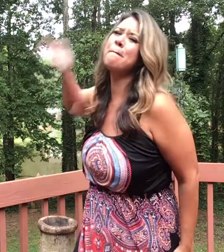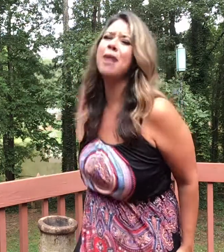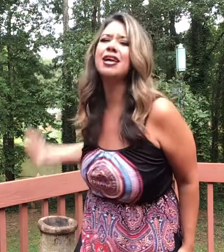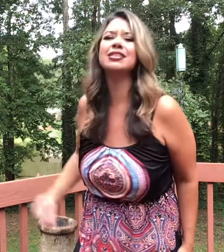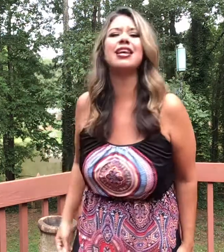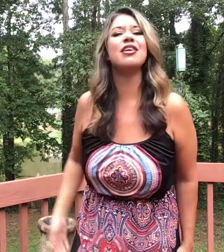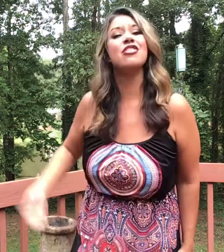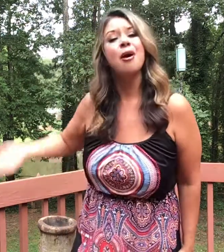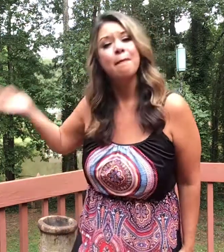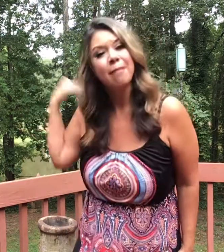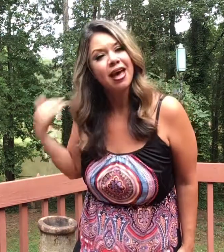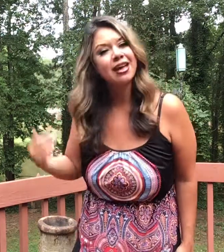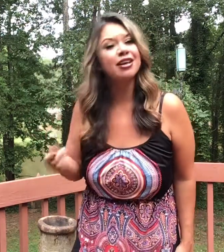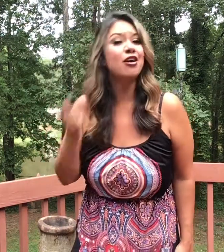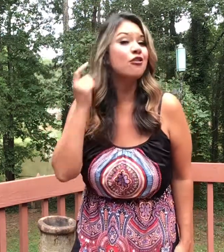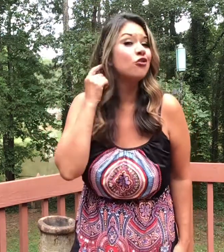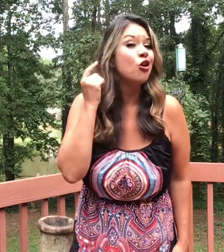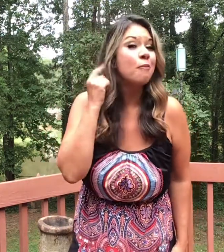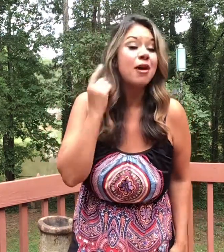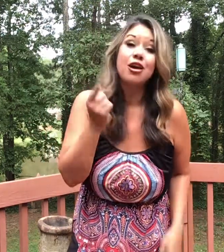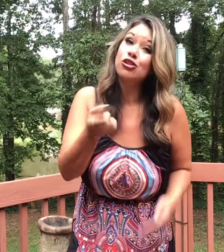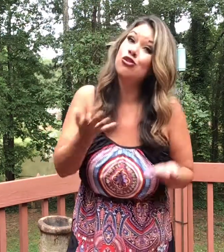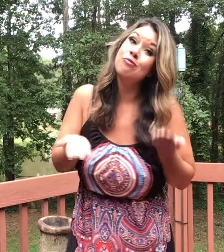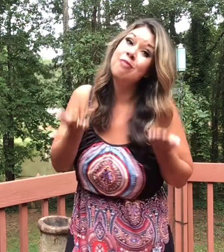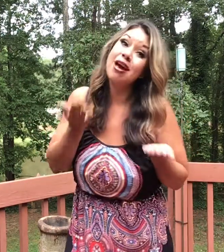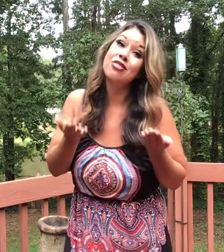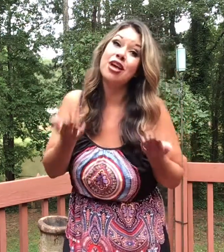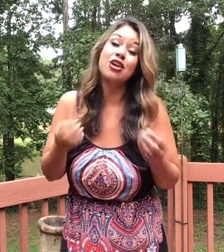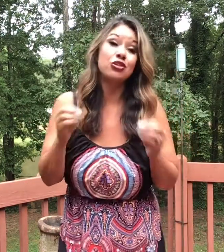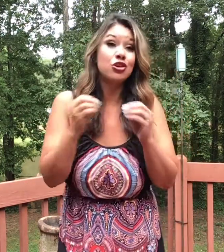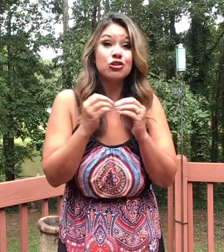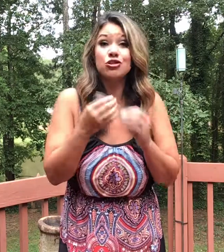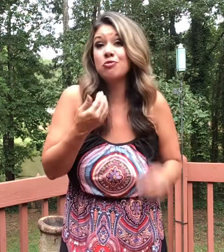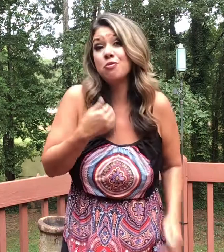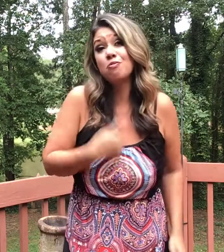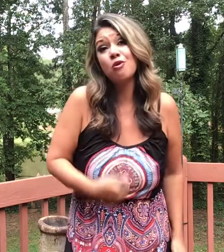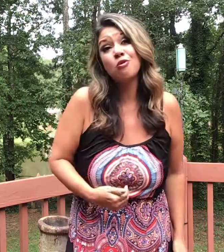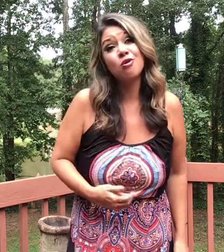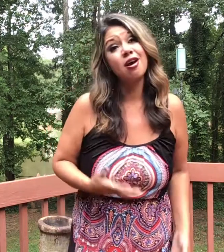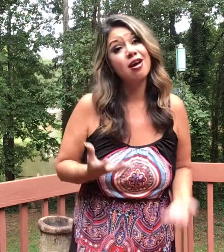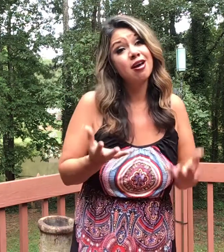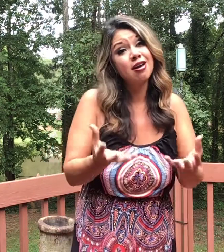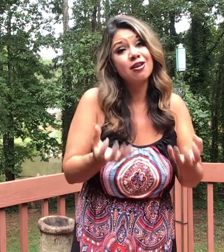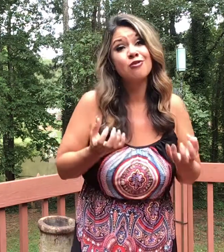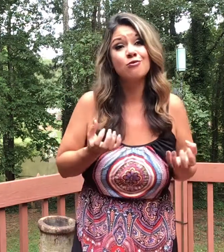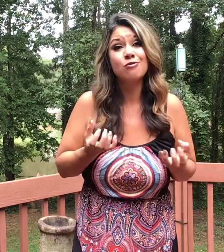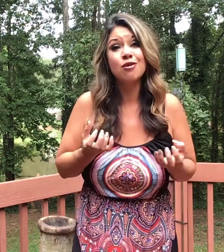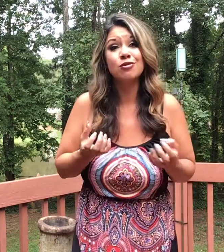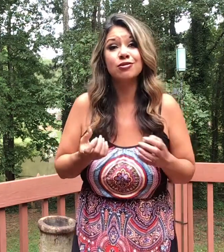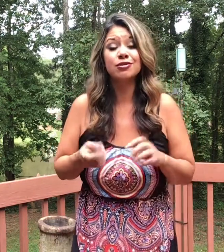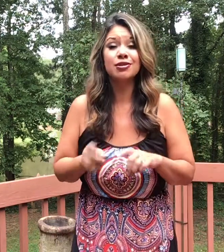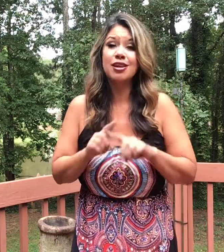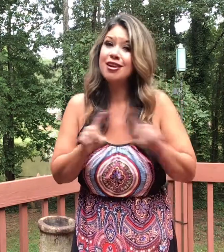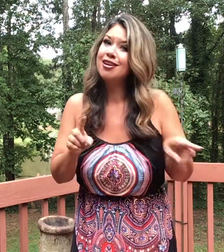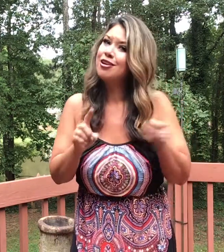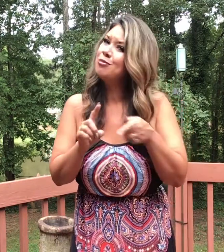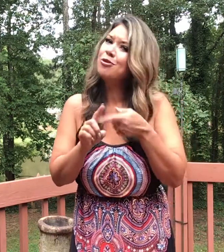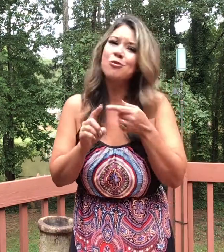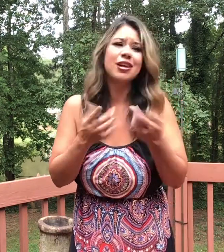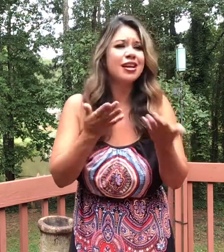past and the back of your mind. You might think there's something more at all. But when I